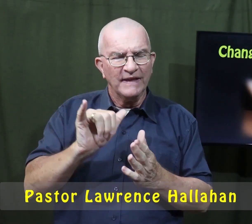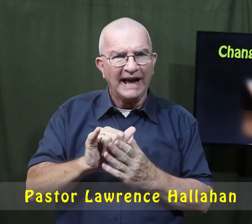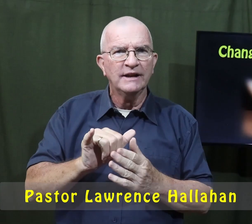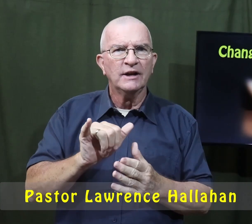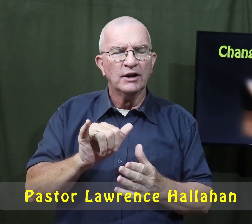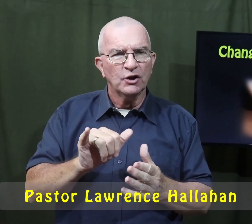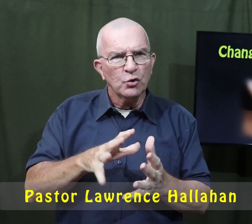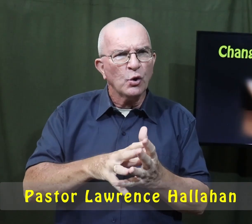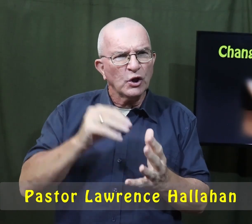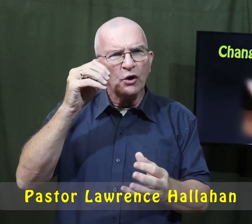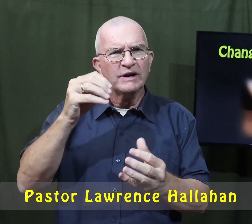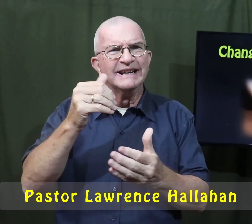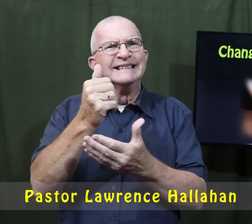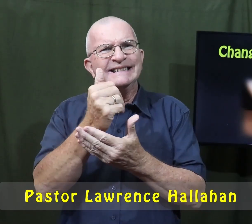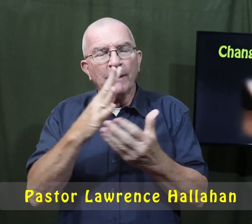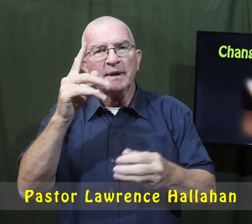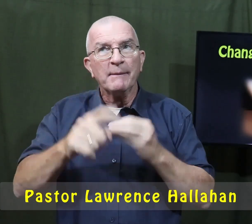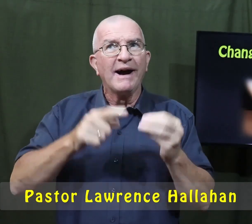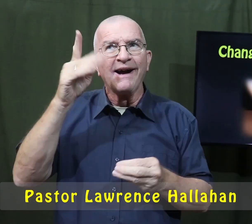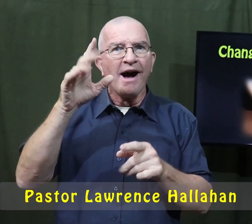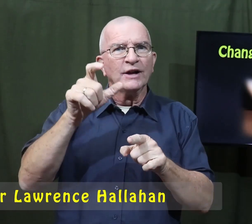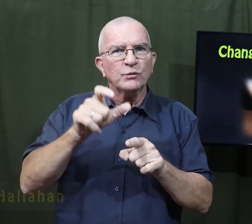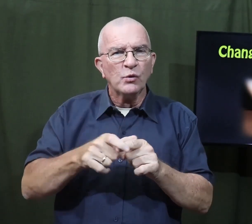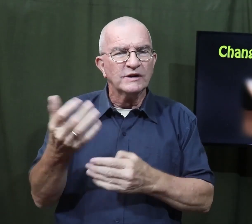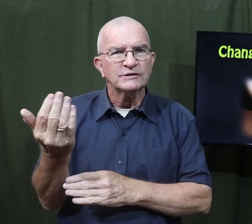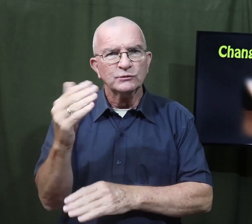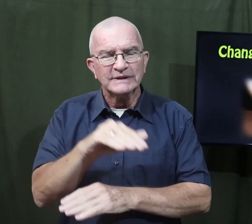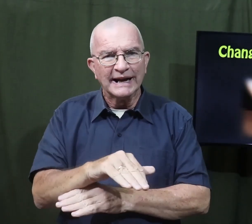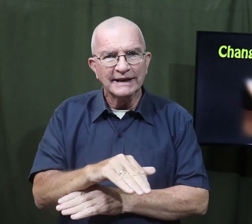that you learned something about the word tonight